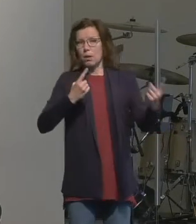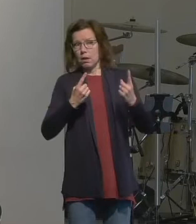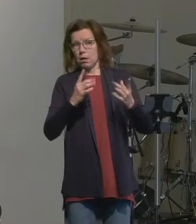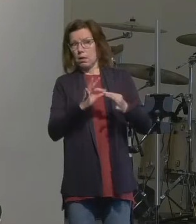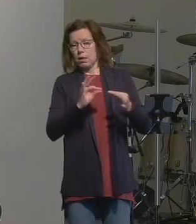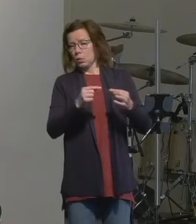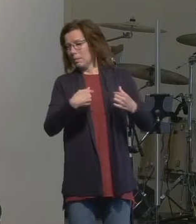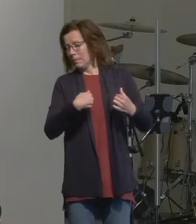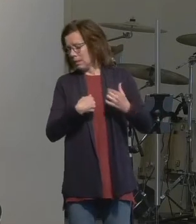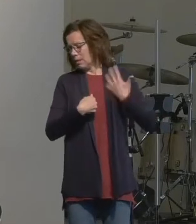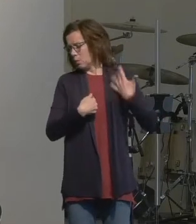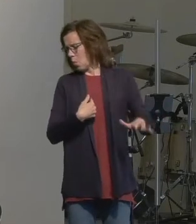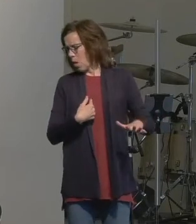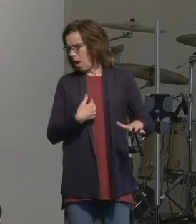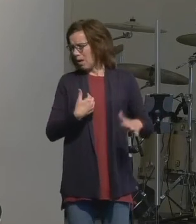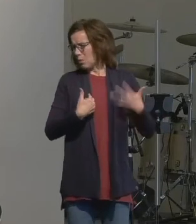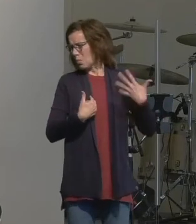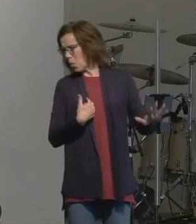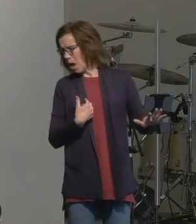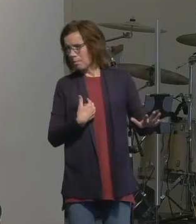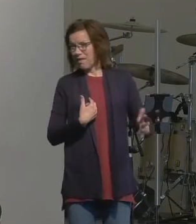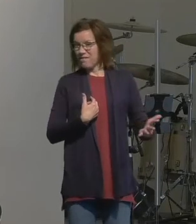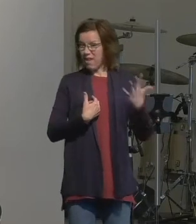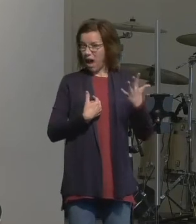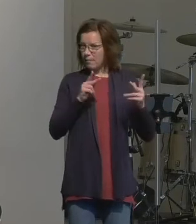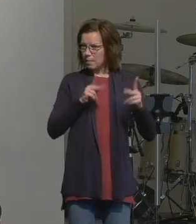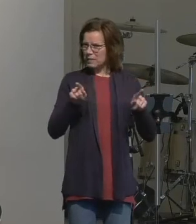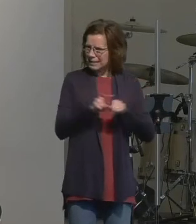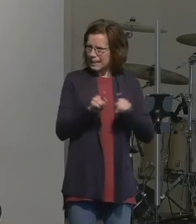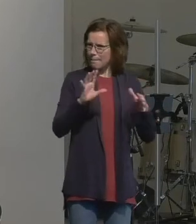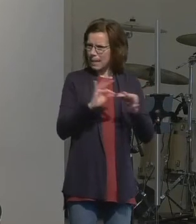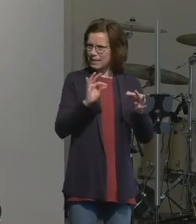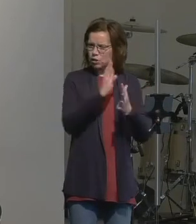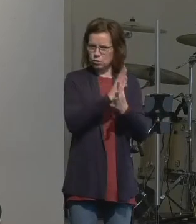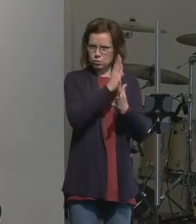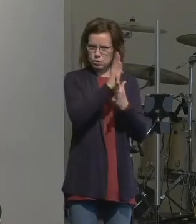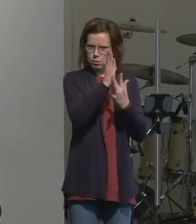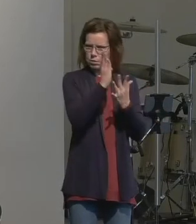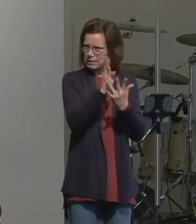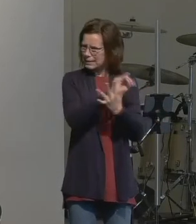five people say the same thing from different places maybe we want to consider what's being said